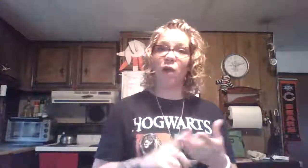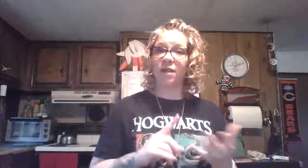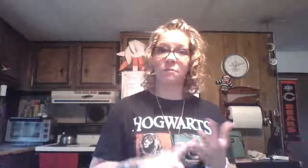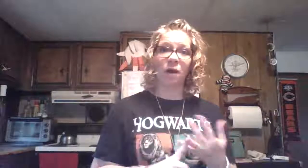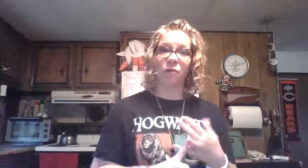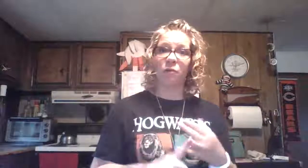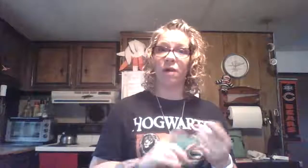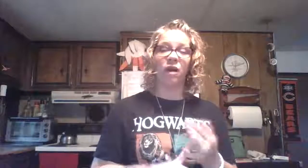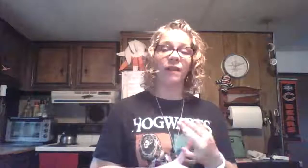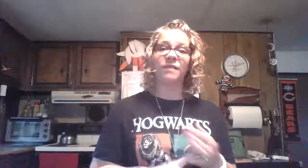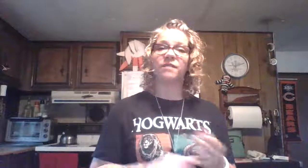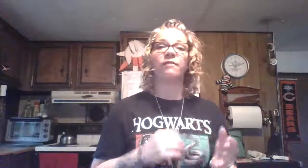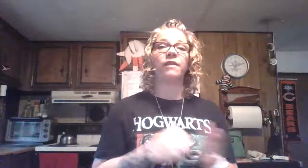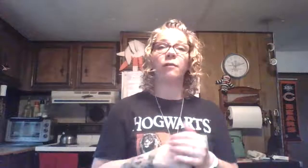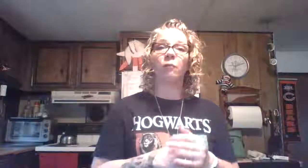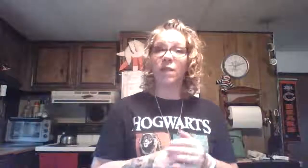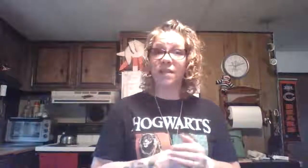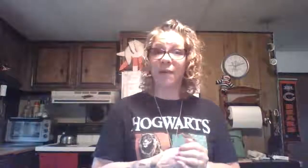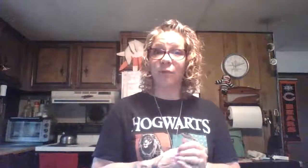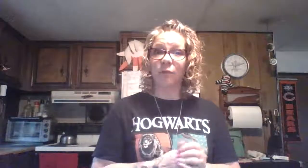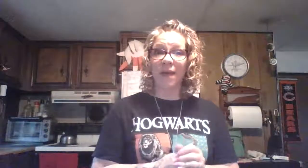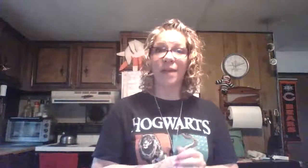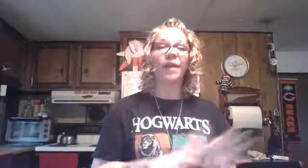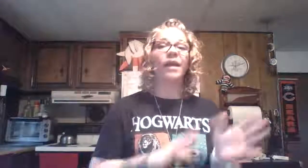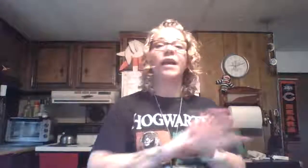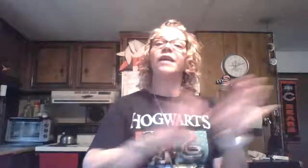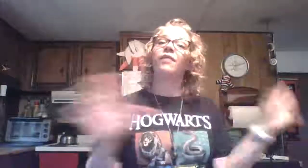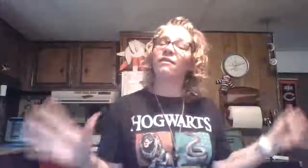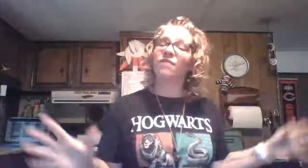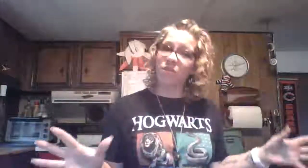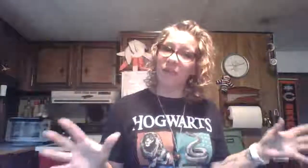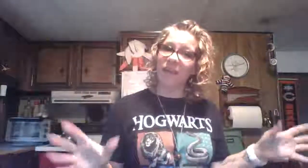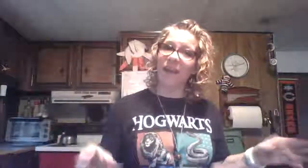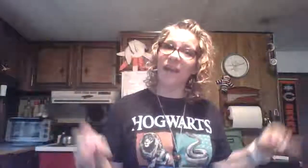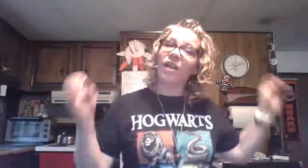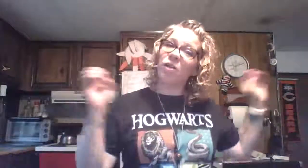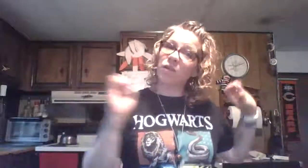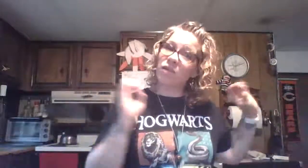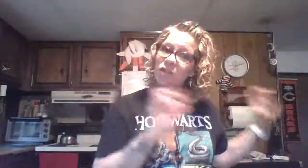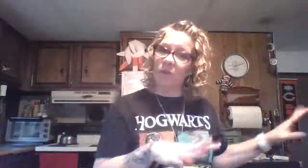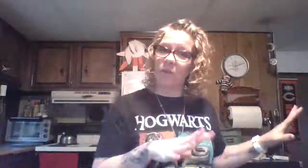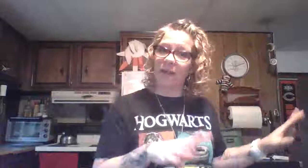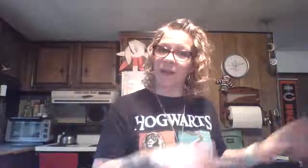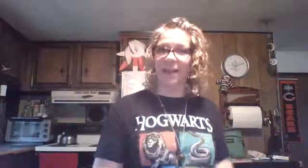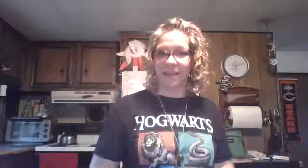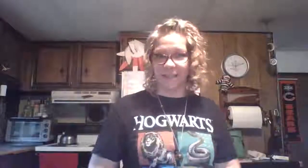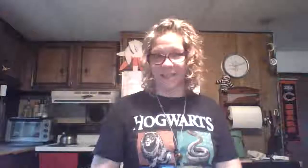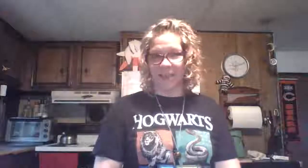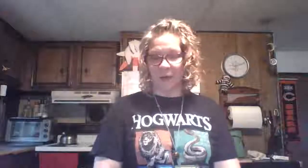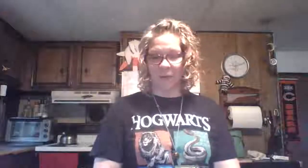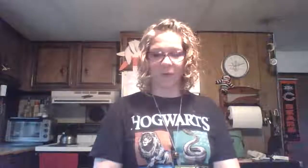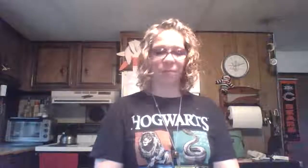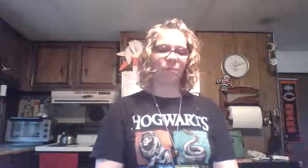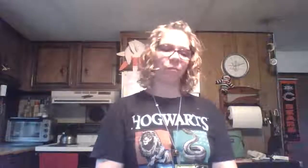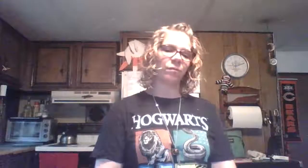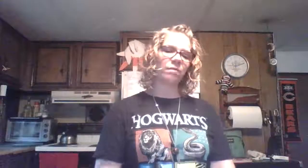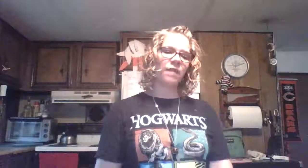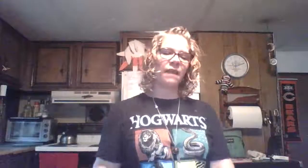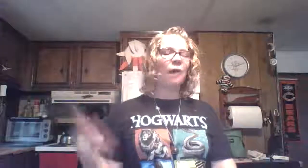floss, mouthwash, all that stuff. And then when it's time for bed, you don't have to do any of that. You can just go to bed at a decent hour. And that